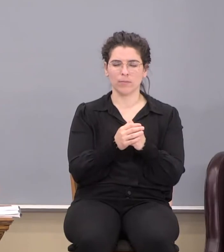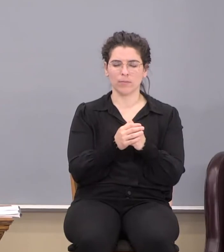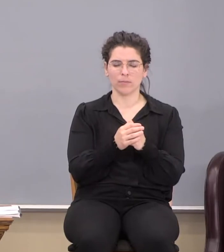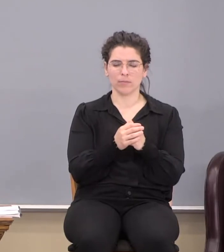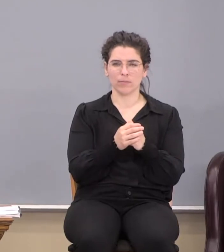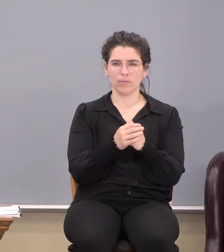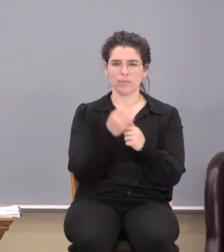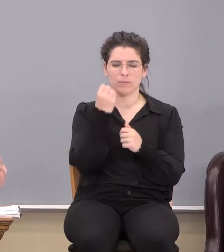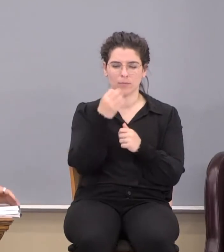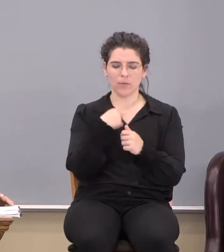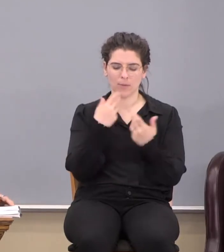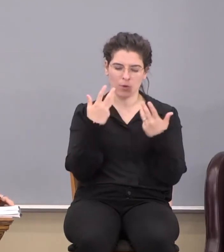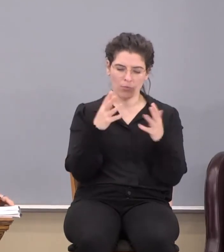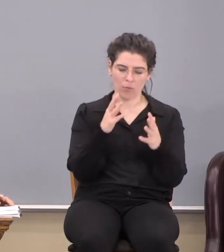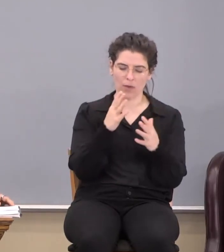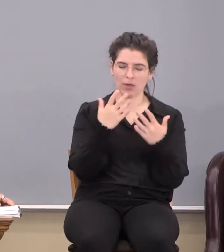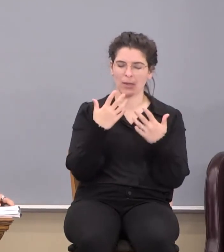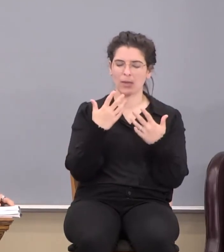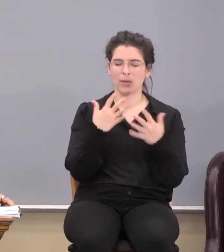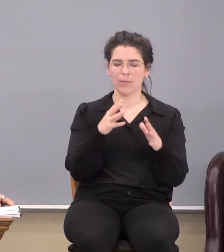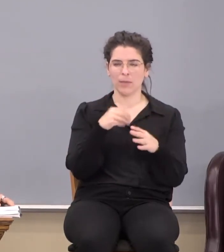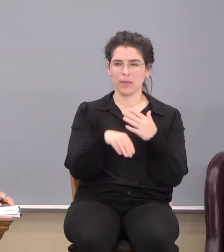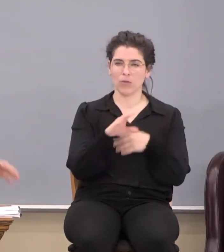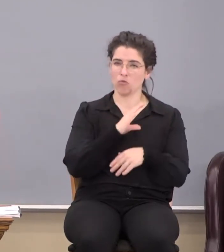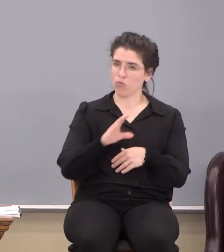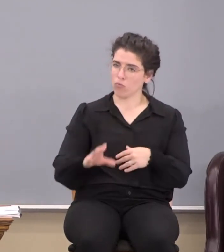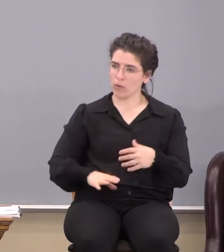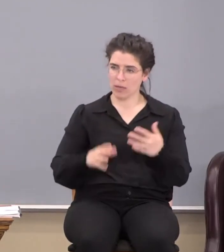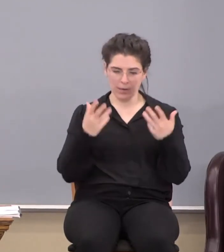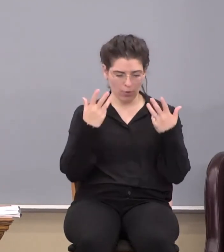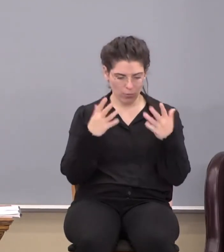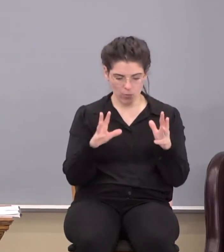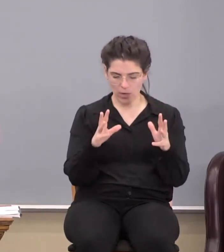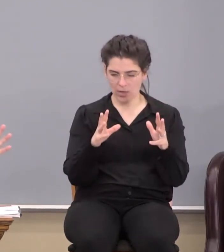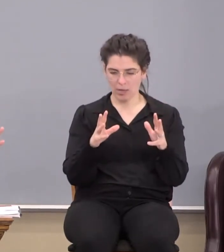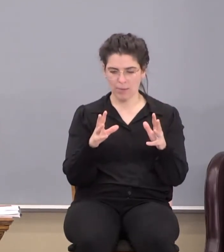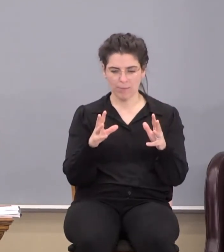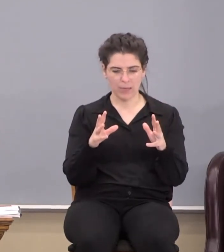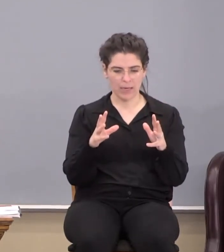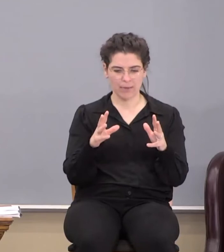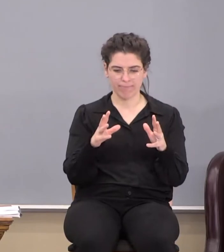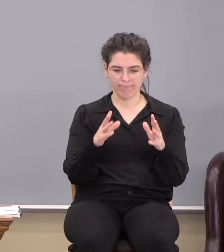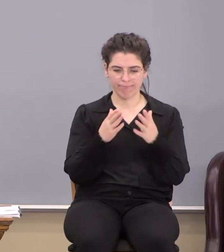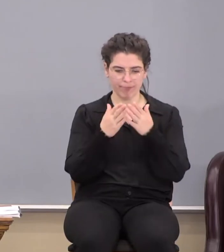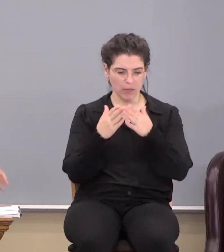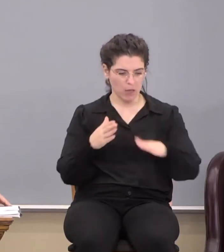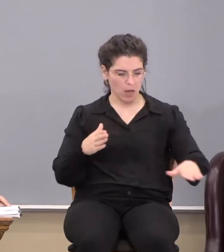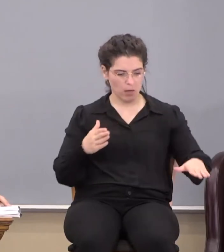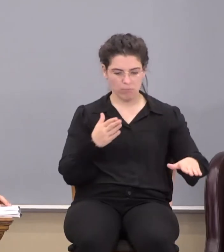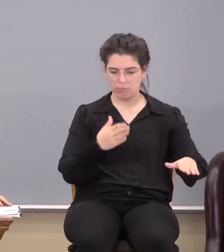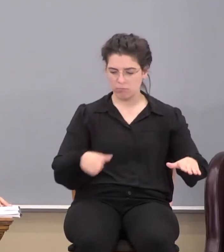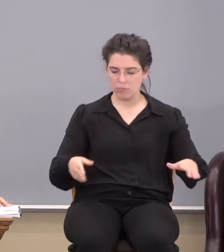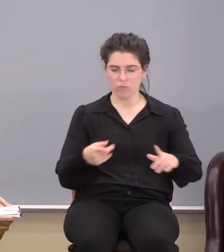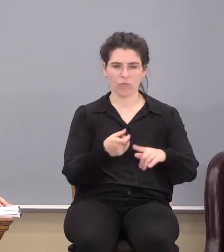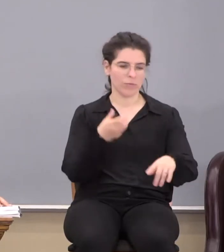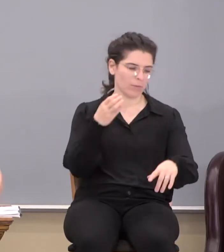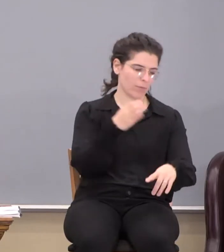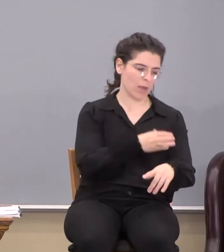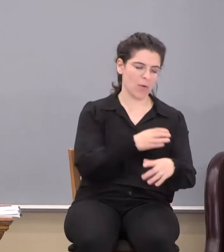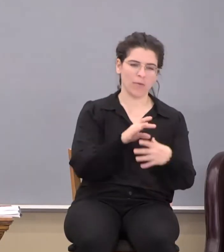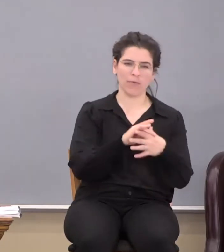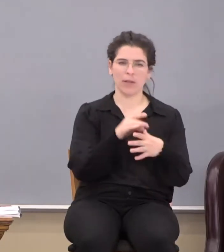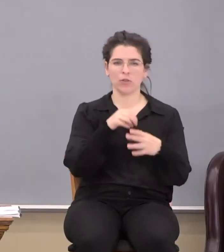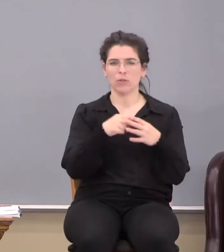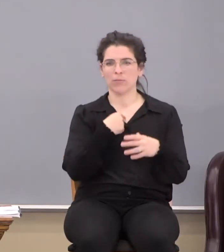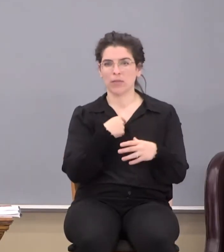So if I'm already complete in Christ, if I've already been cut apart from the power of the flesh in me, though I